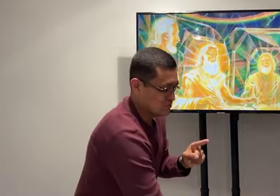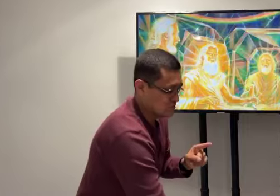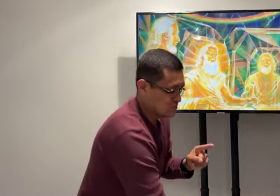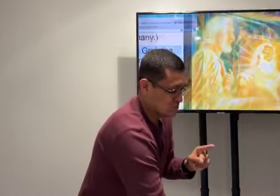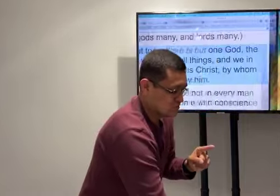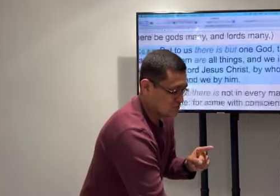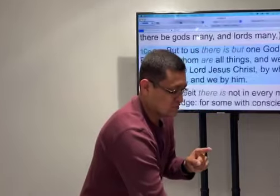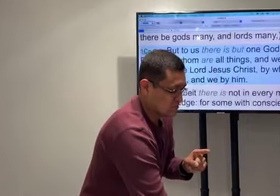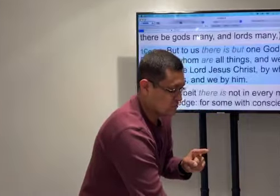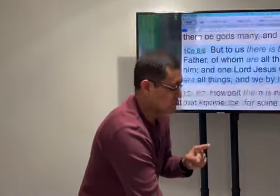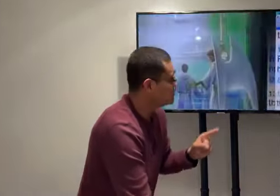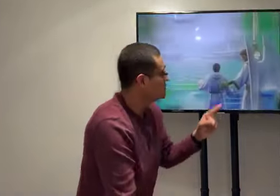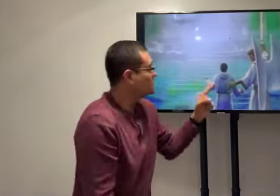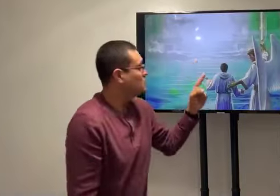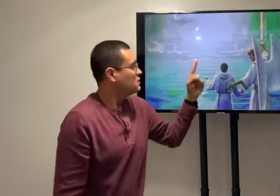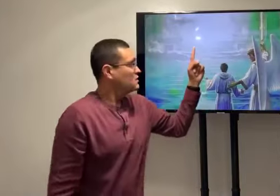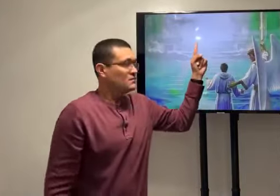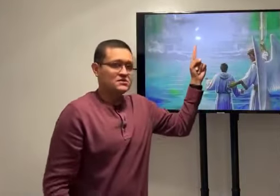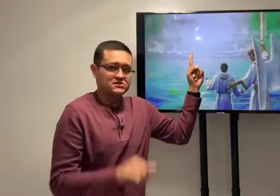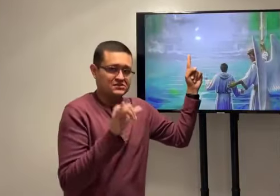Right? So if we have three, it's not clear.